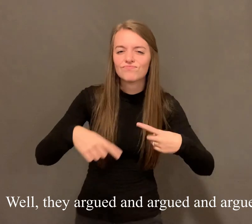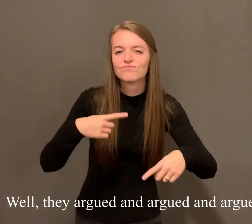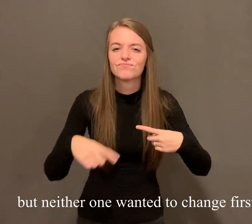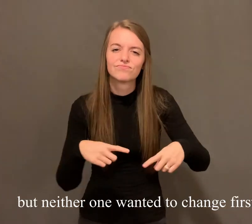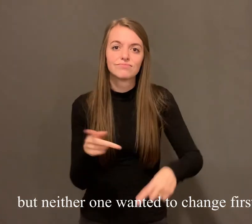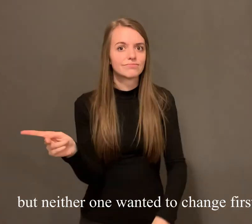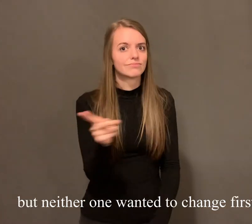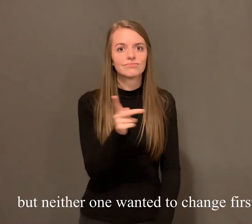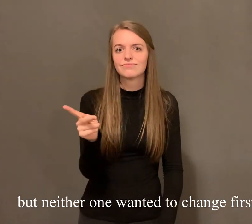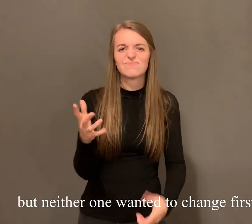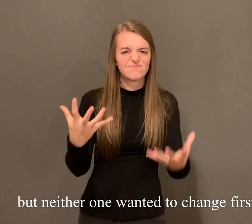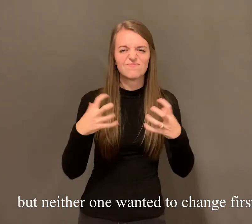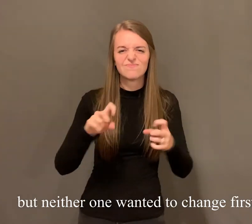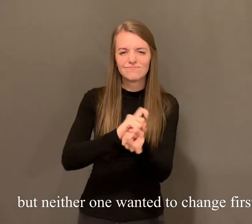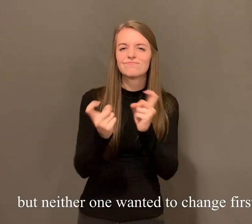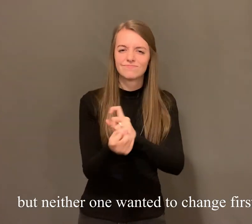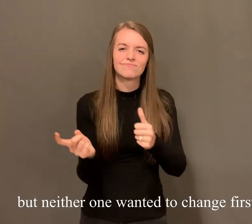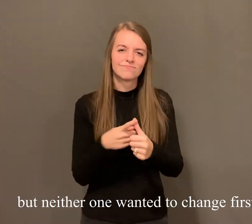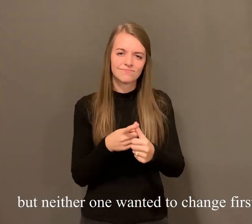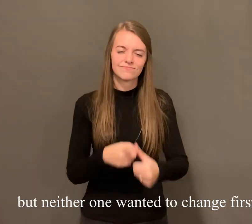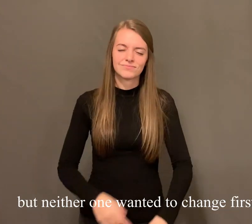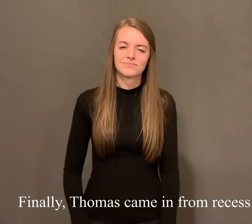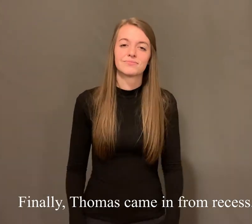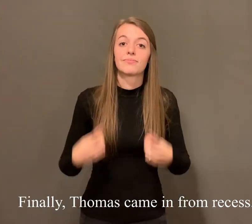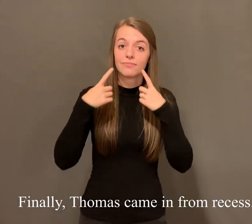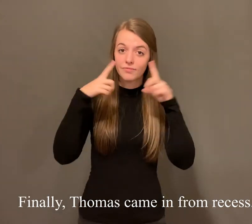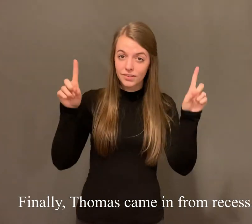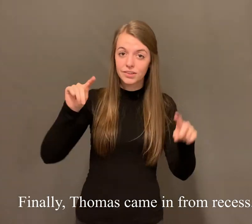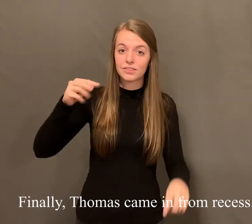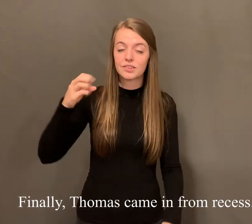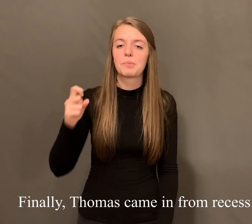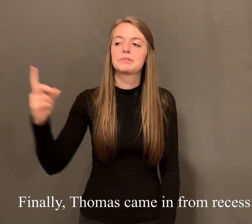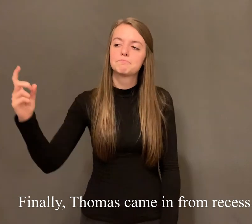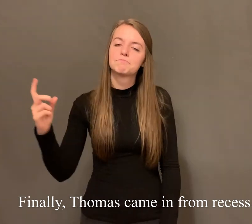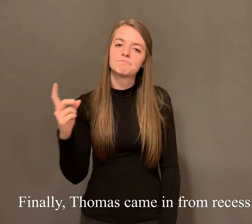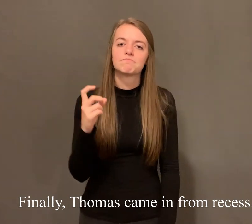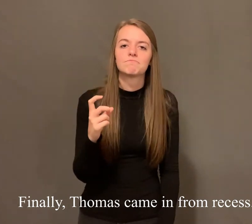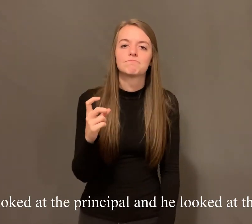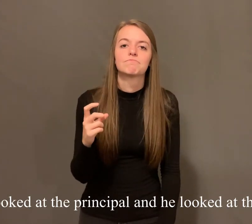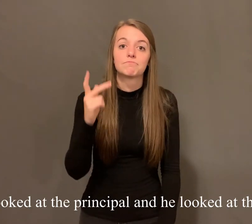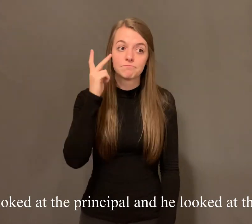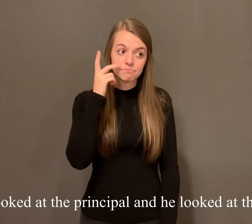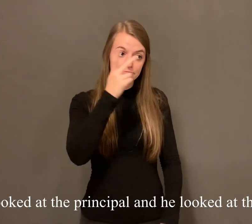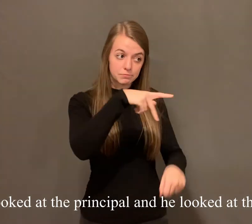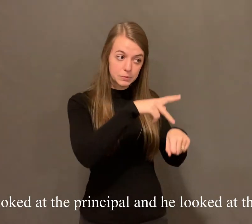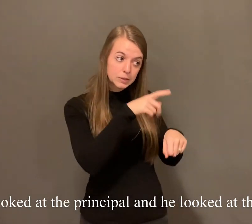but neither one wanted to change first. Finally, Thomas came in from recess. He looked at the principal and he looked at the